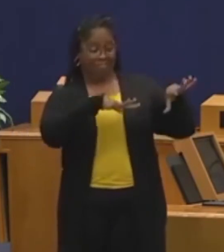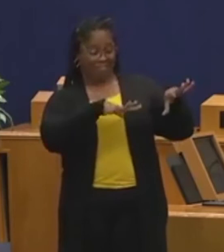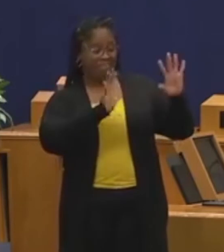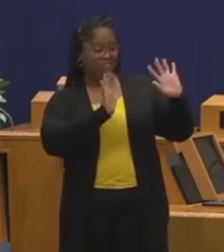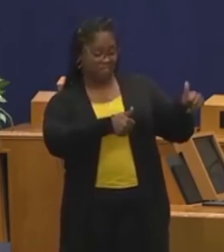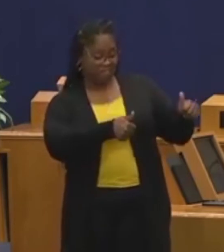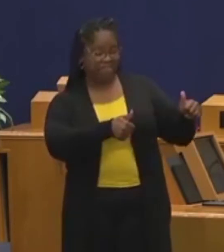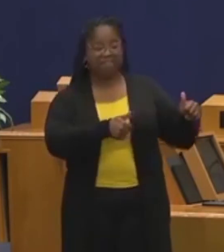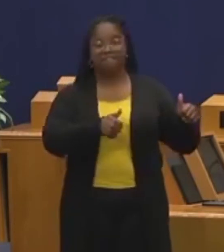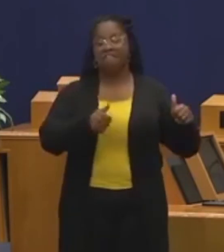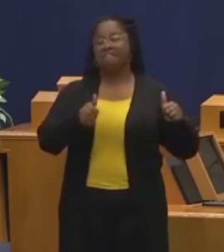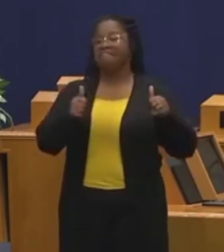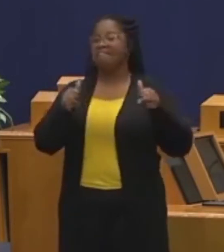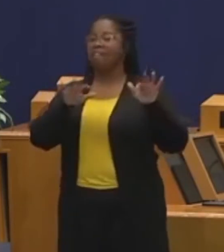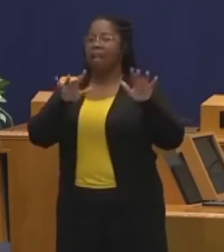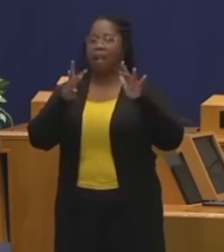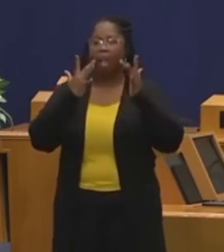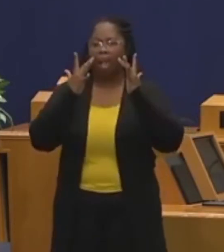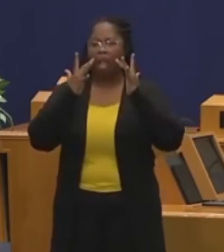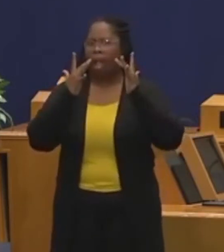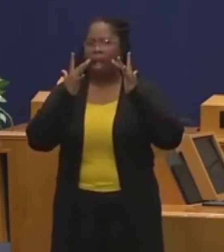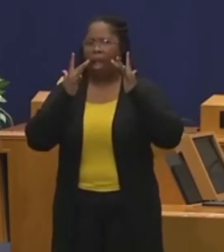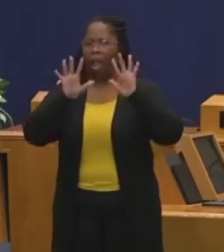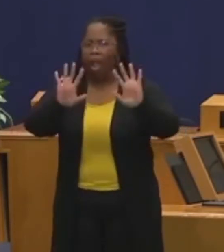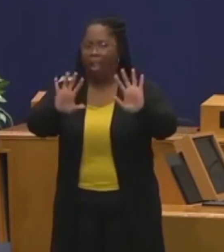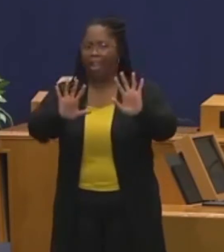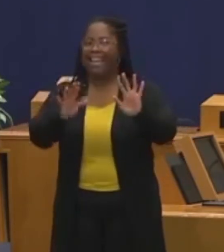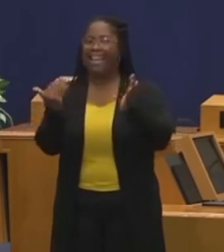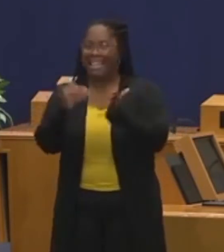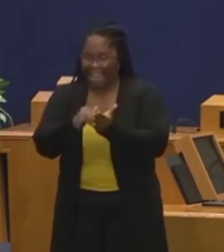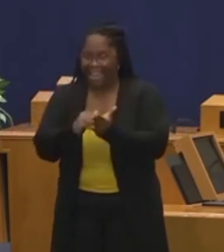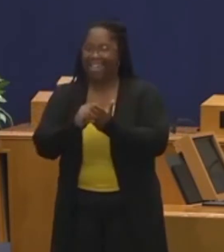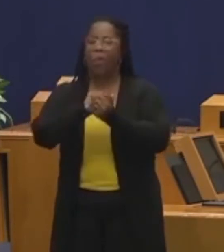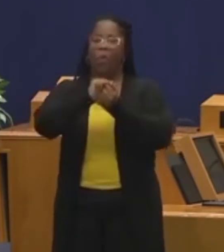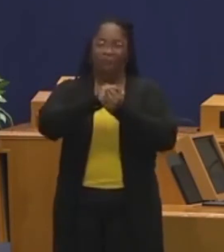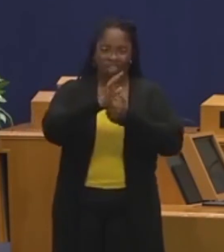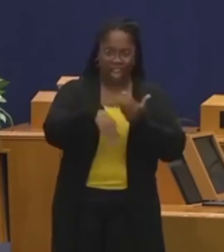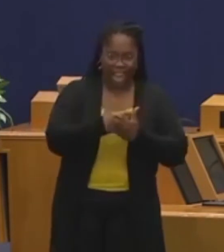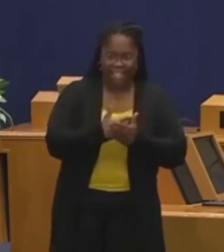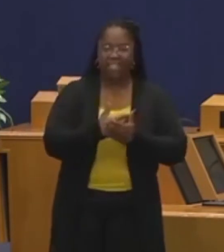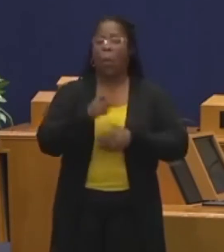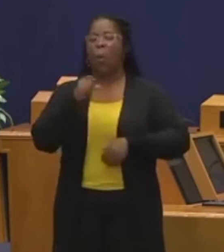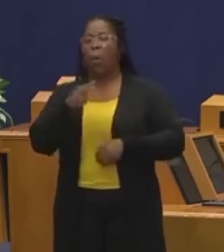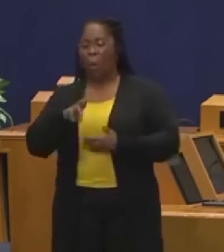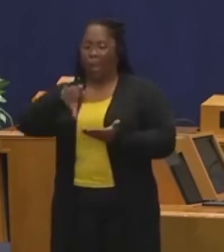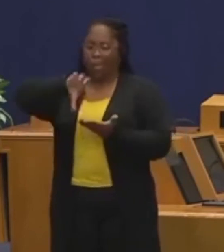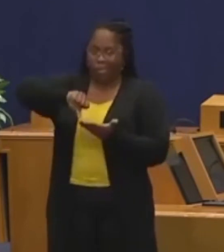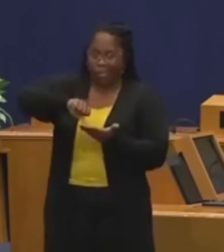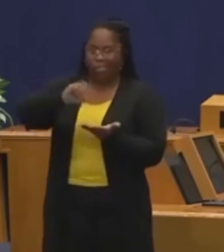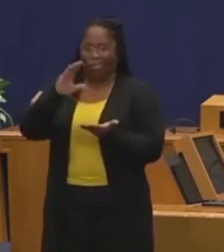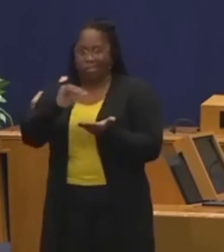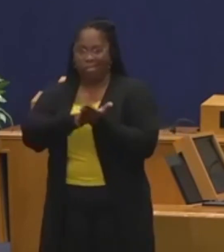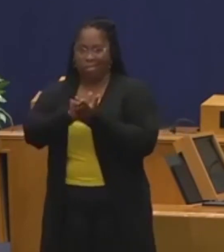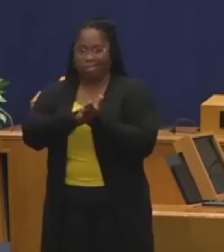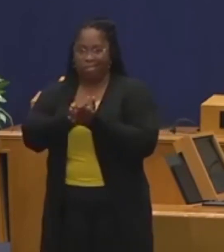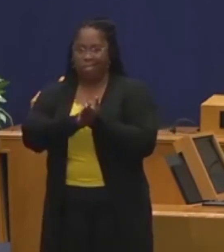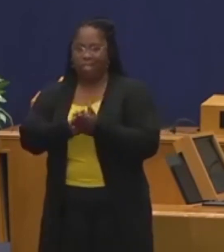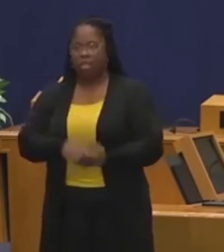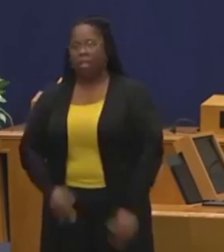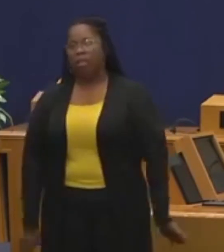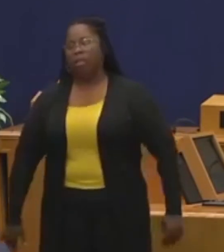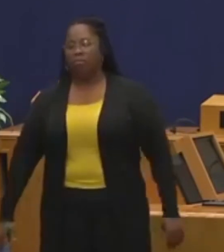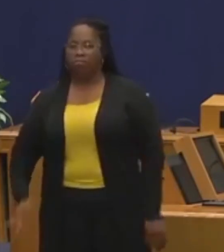you've now touched your face covering, you should sanitize again or wash your hands again. This is a lot, but if we